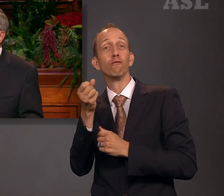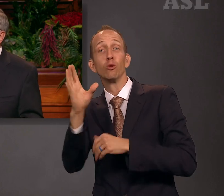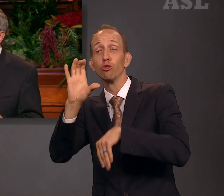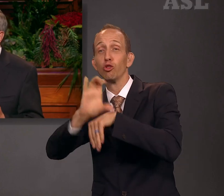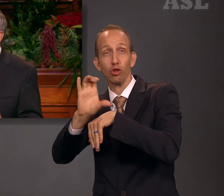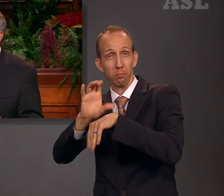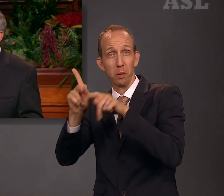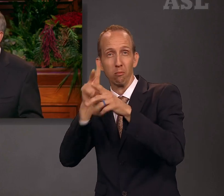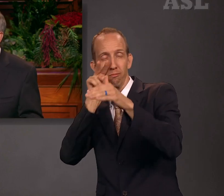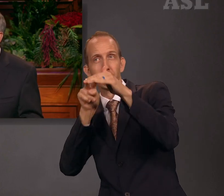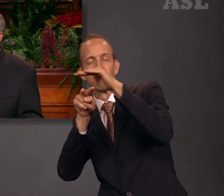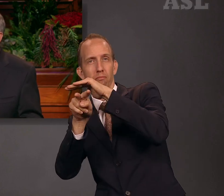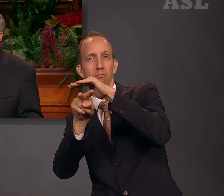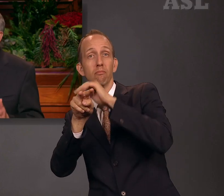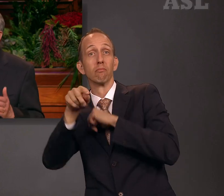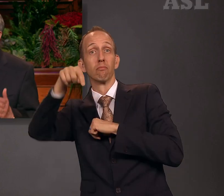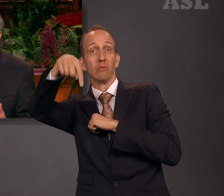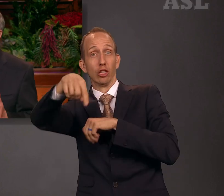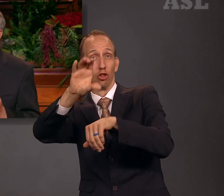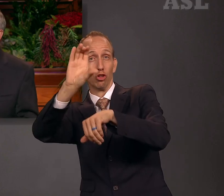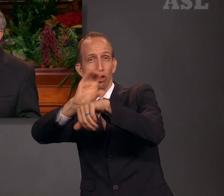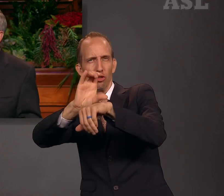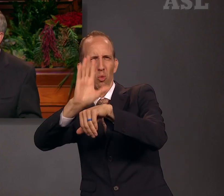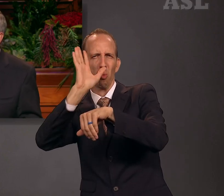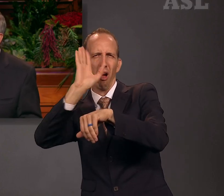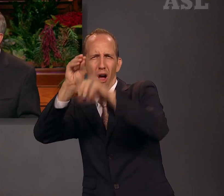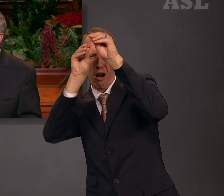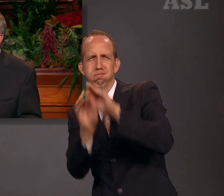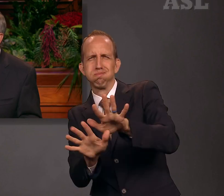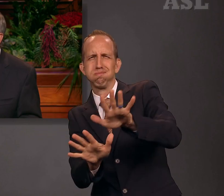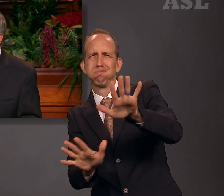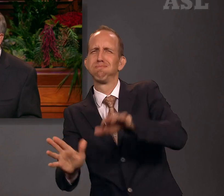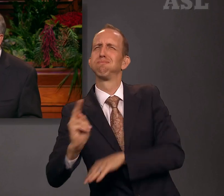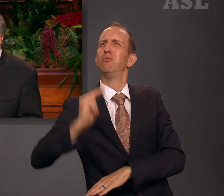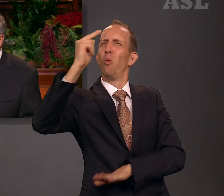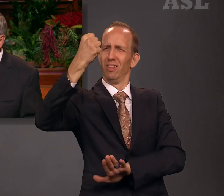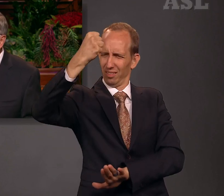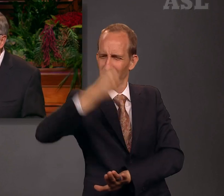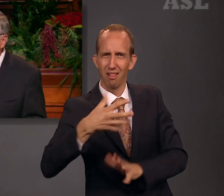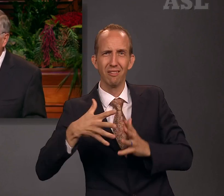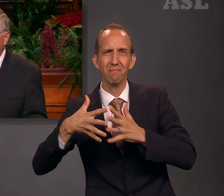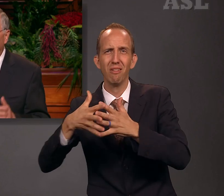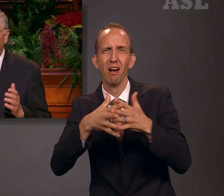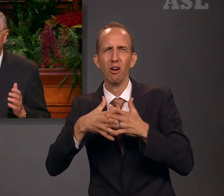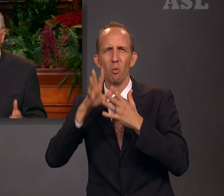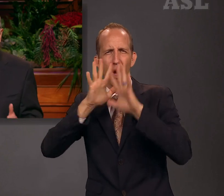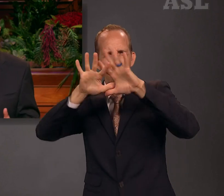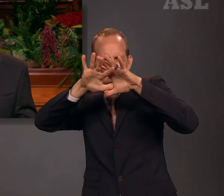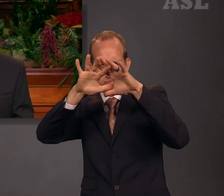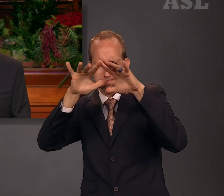prophesied, this Church will fill North and South America, it will fill the world.